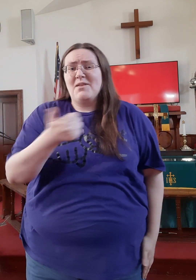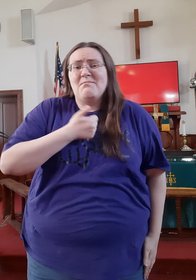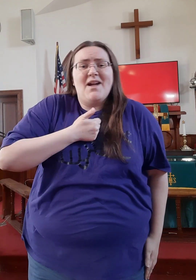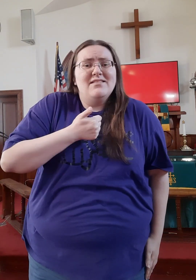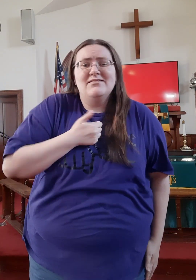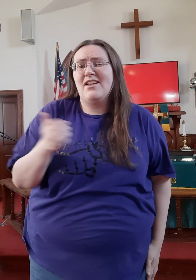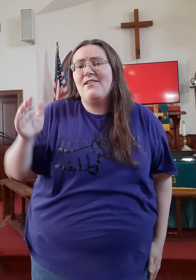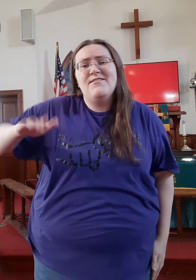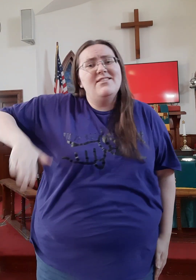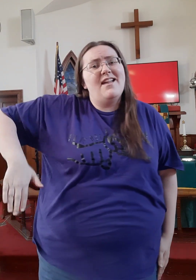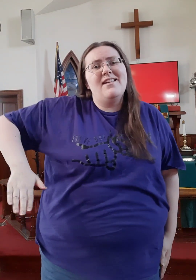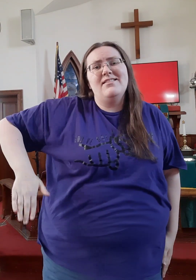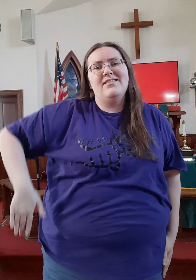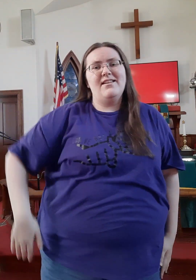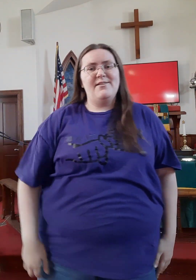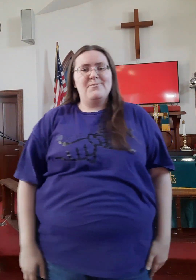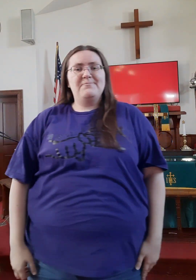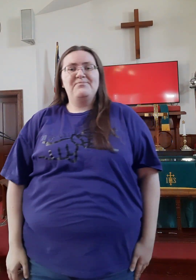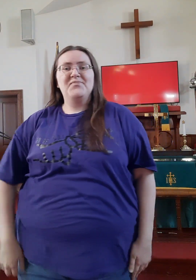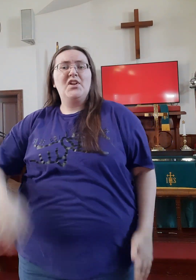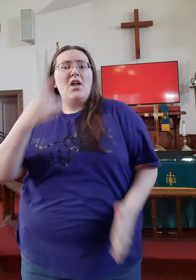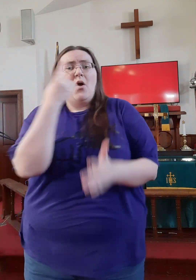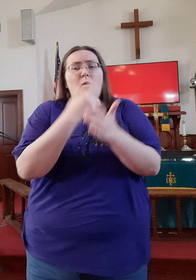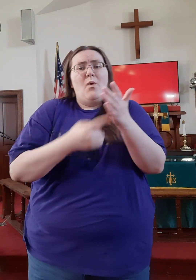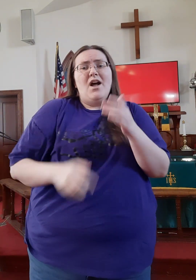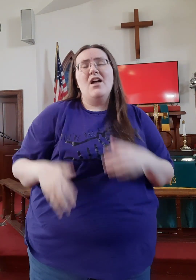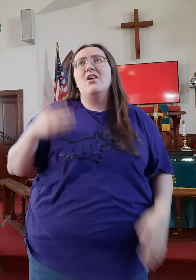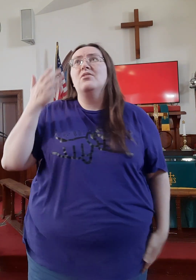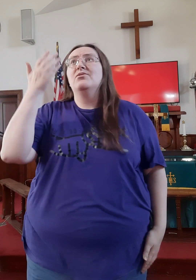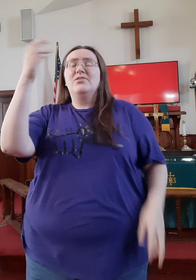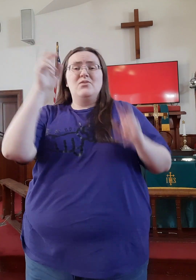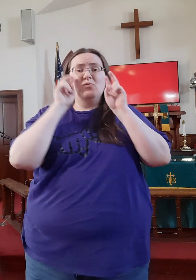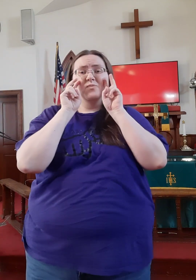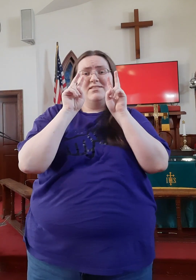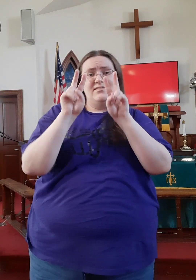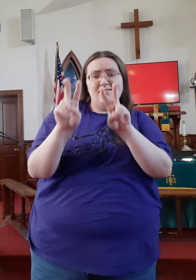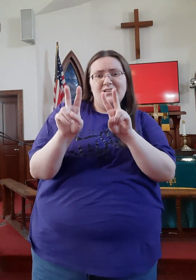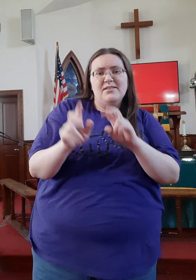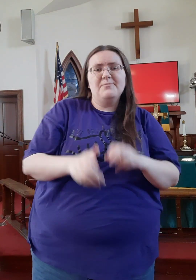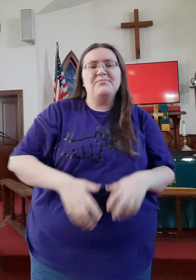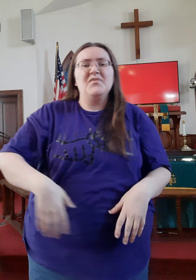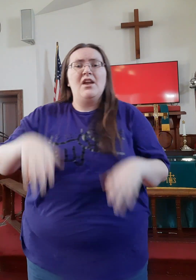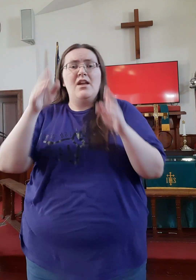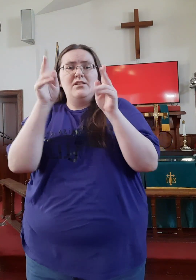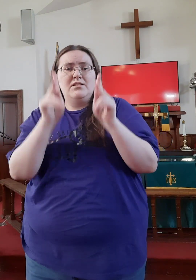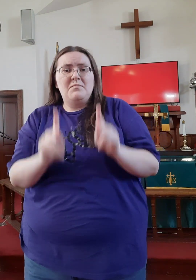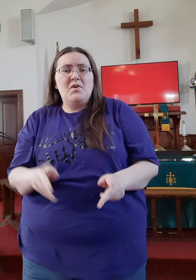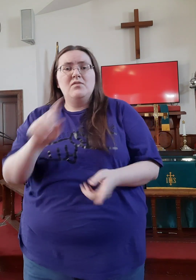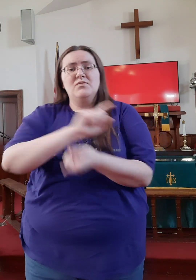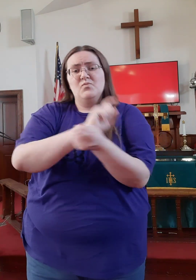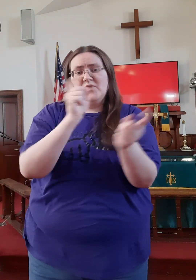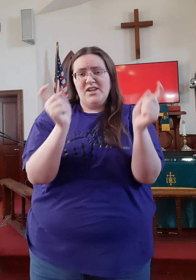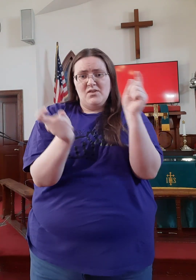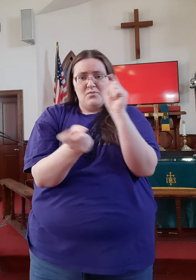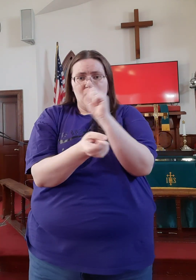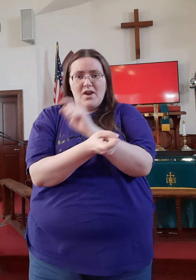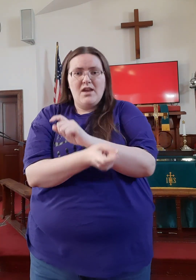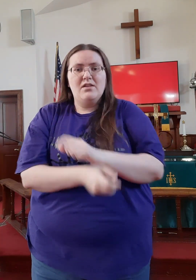myself lately What you see Is a person rearranged